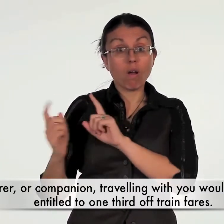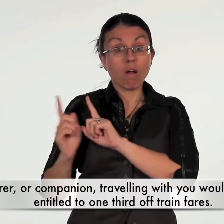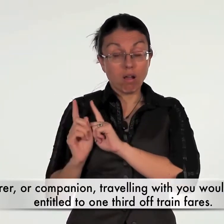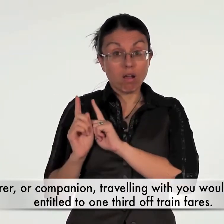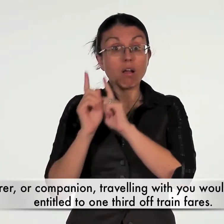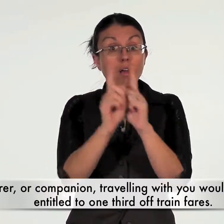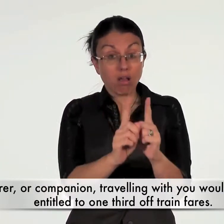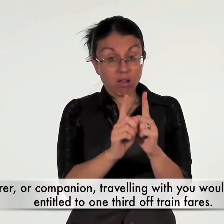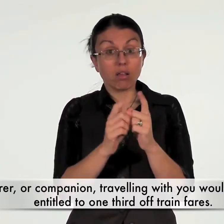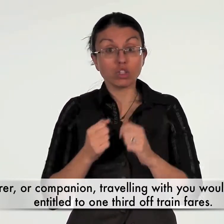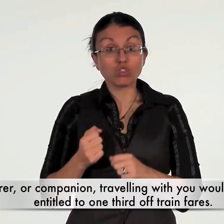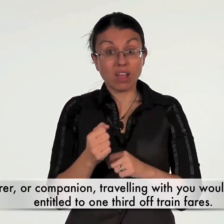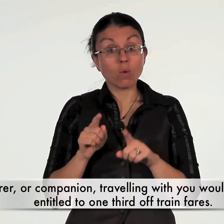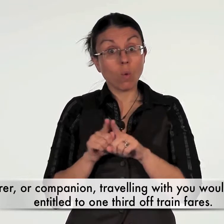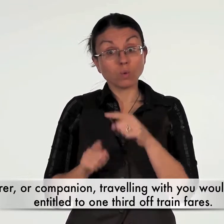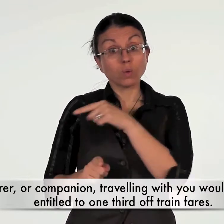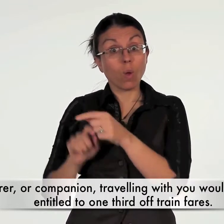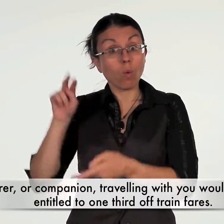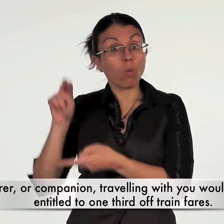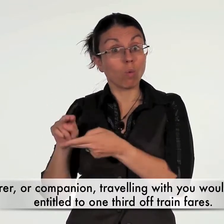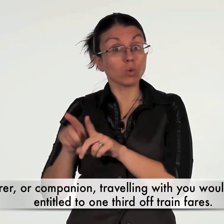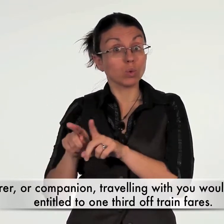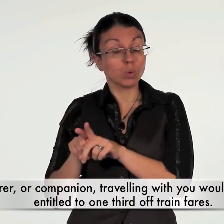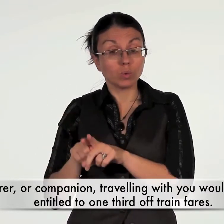you would also be entitled to one third of their train fare